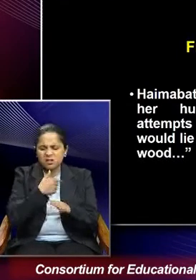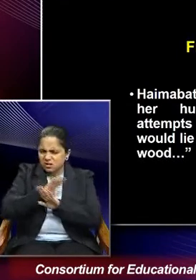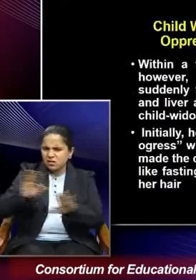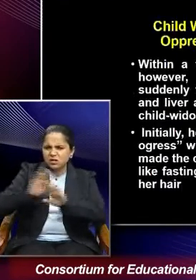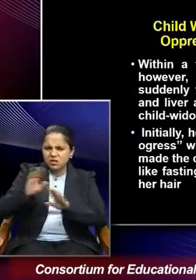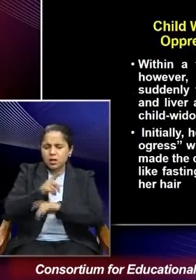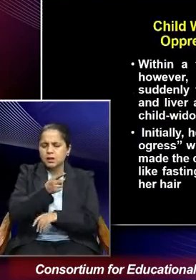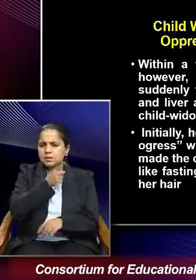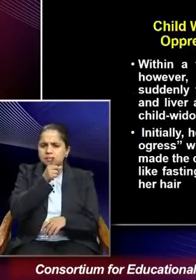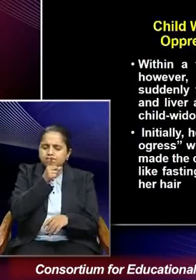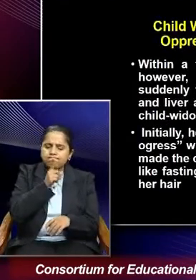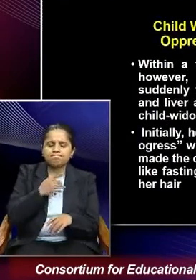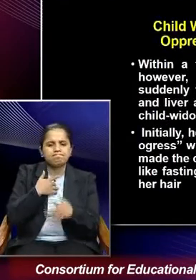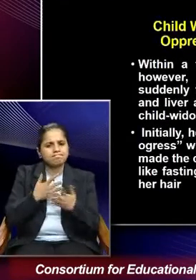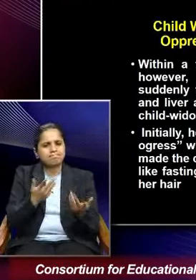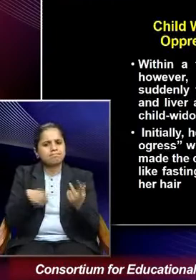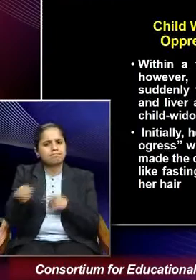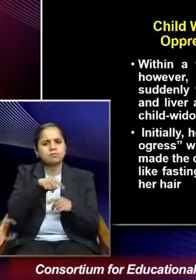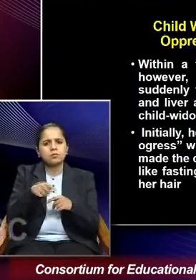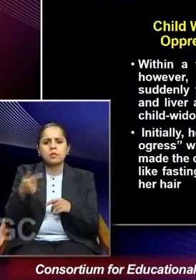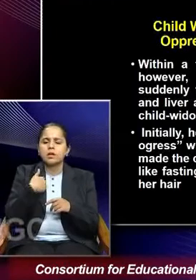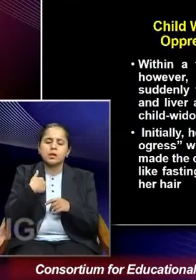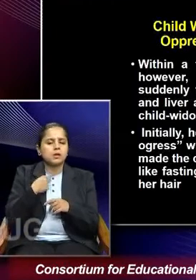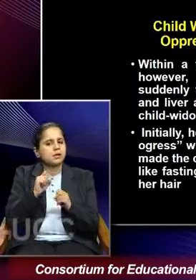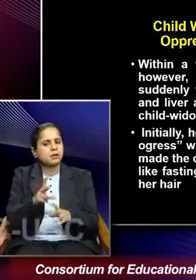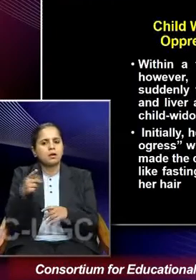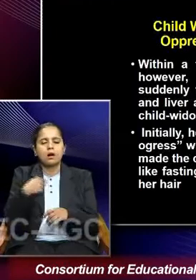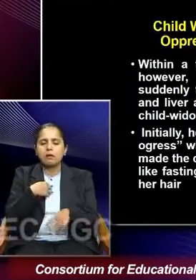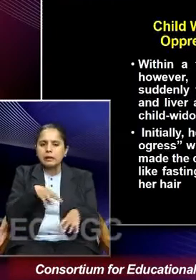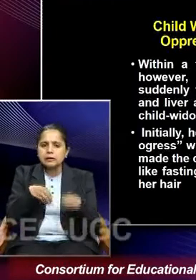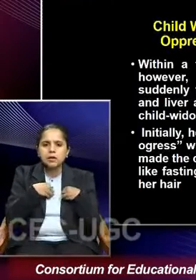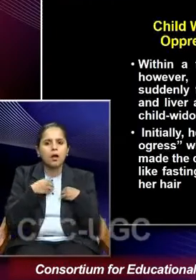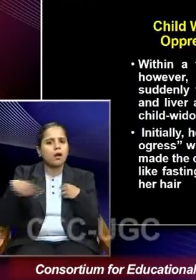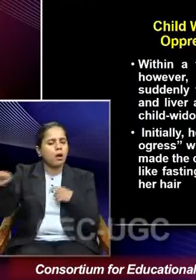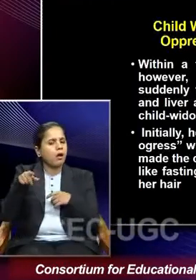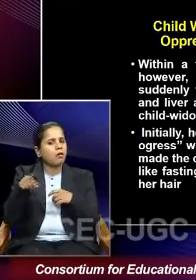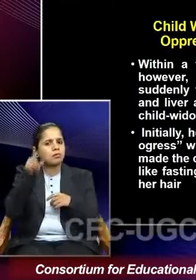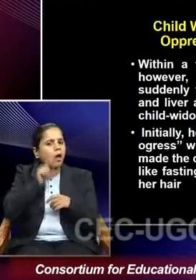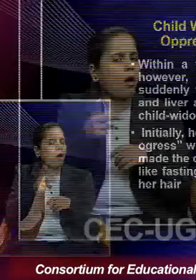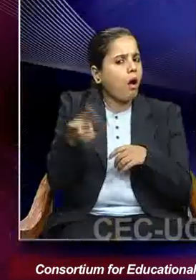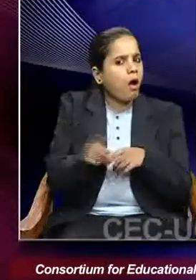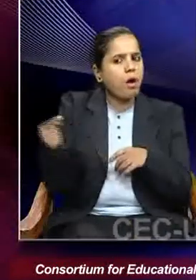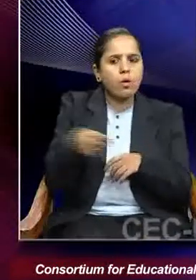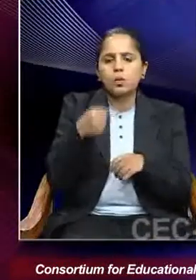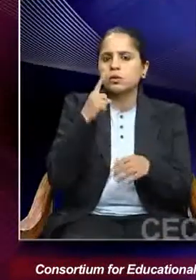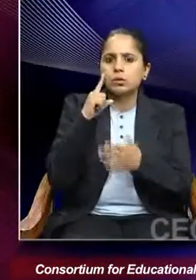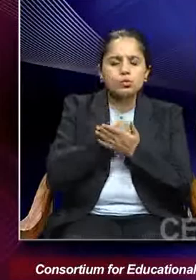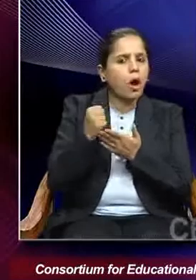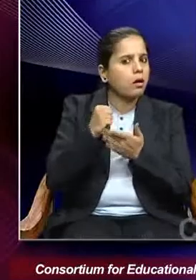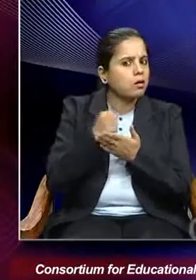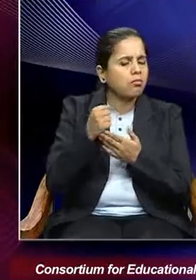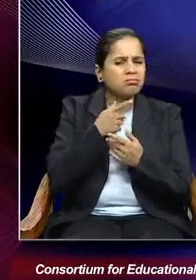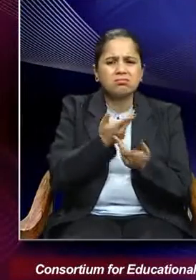face face the ordeal. Now, this kind of a description of the life